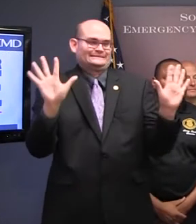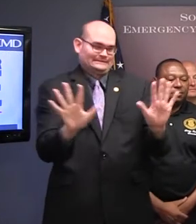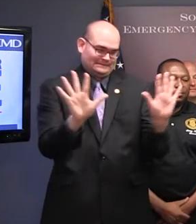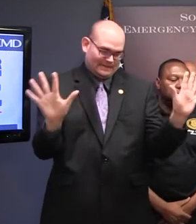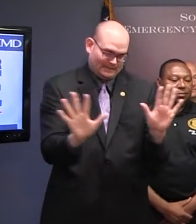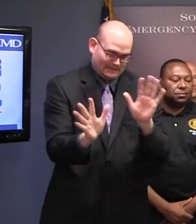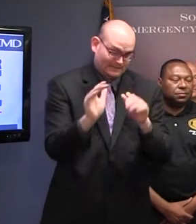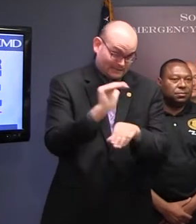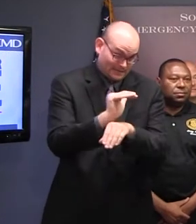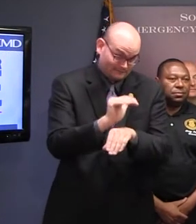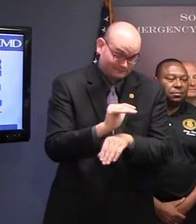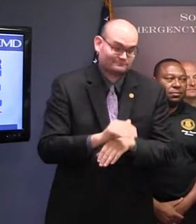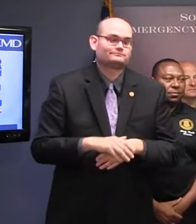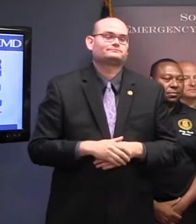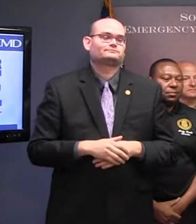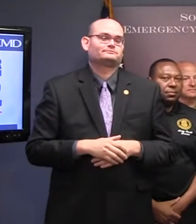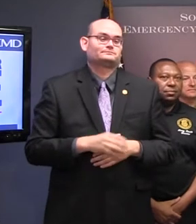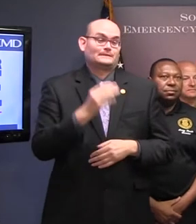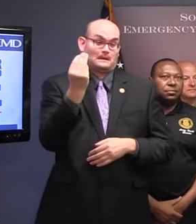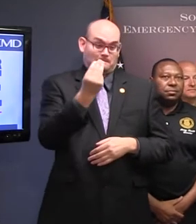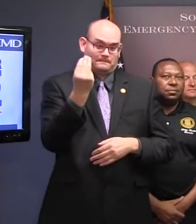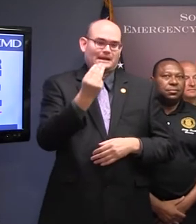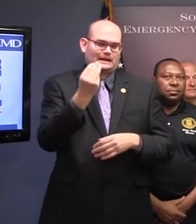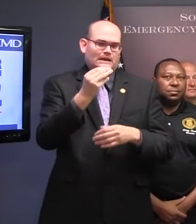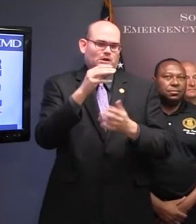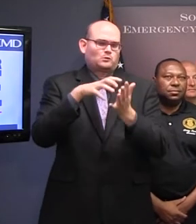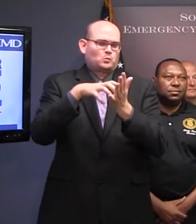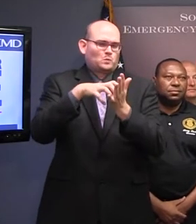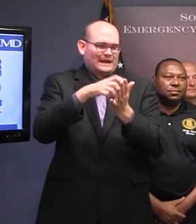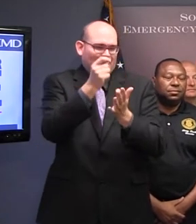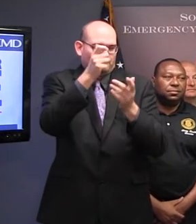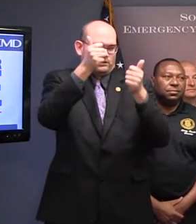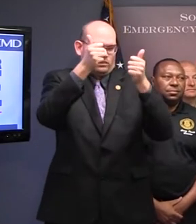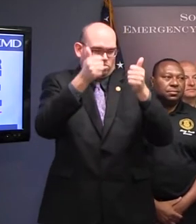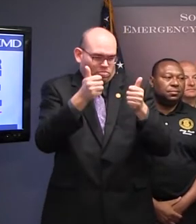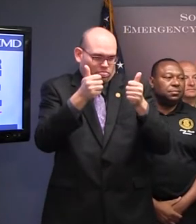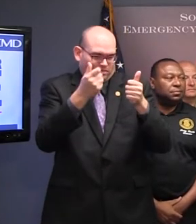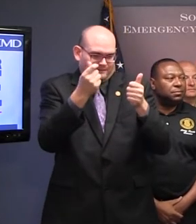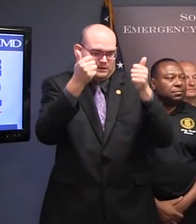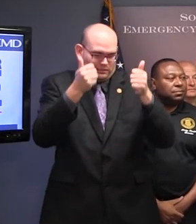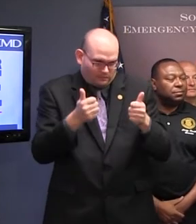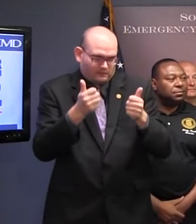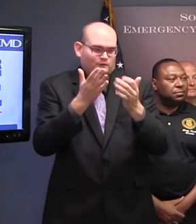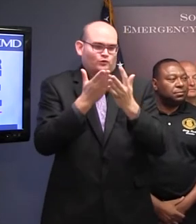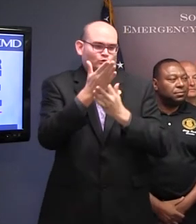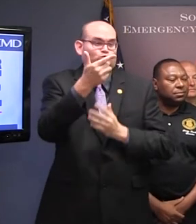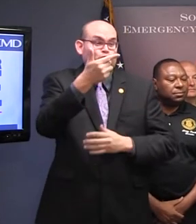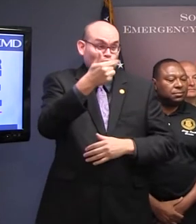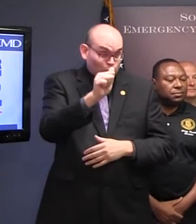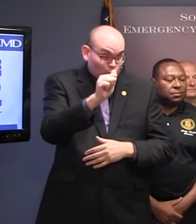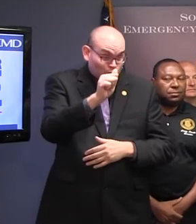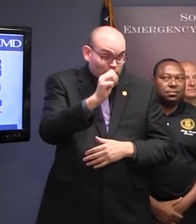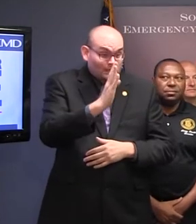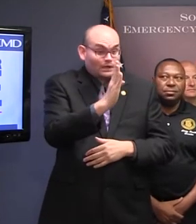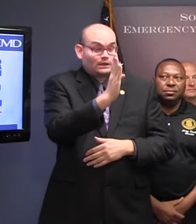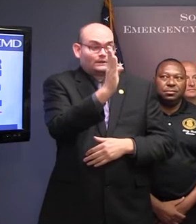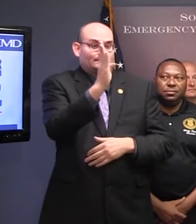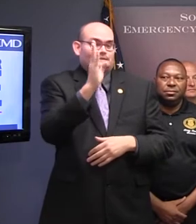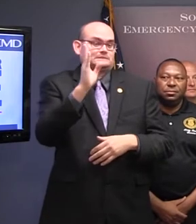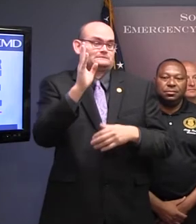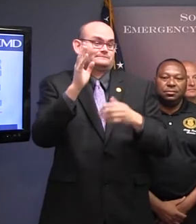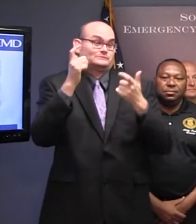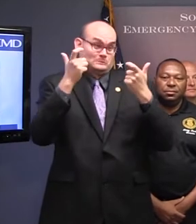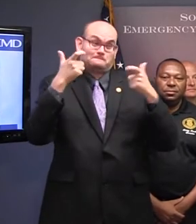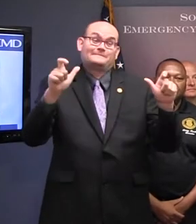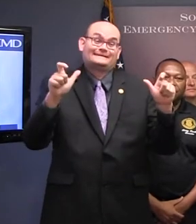morning, there could be some weakening as Irma passes just off the Georgia coast, but Irma is forecast to remain a major hurricane prior to making